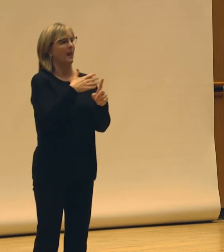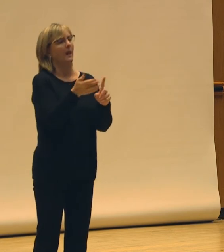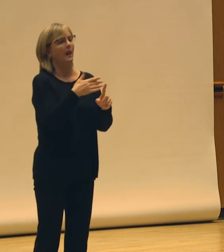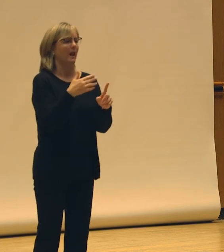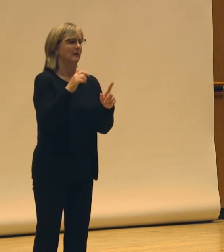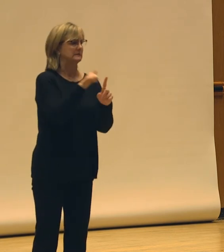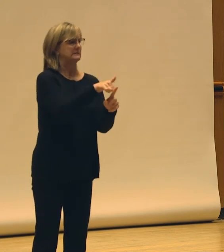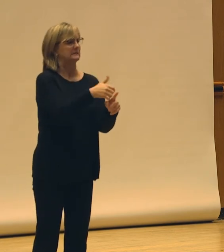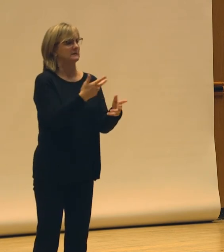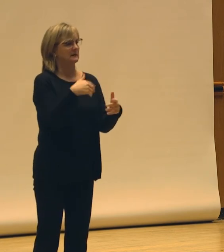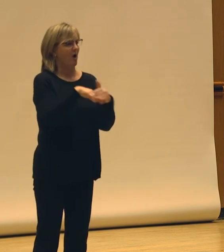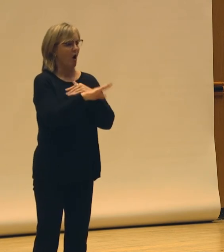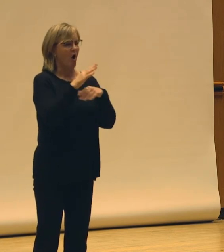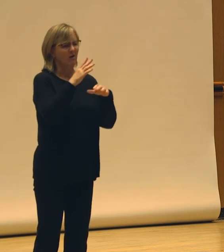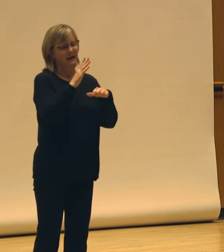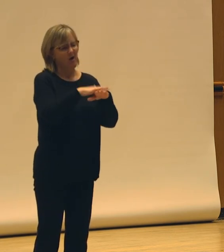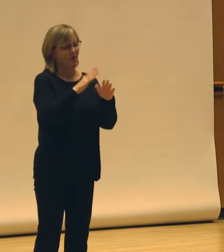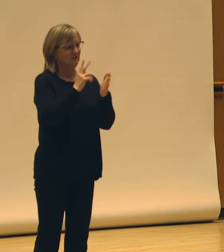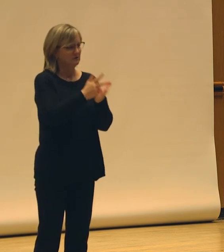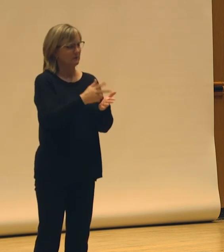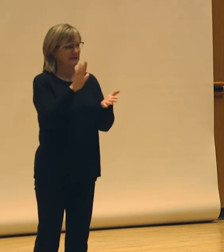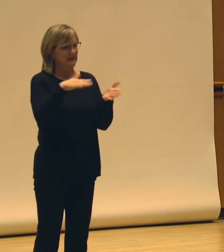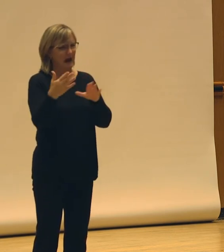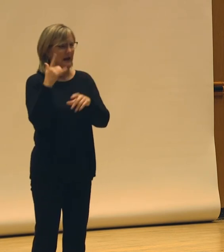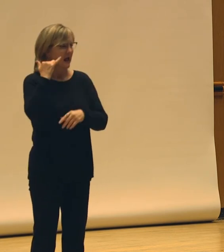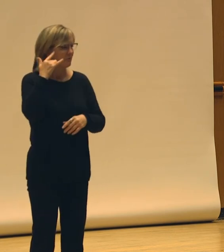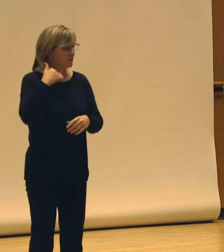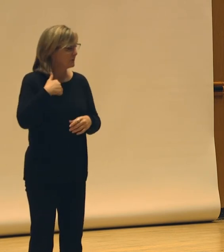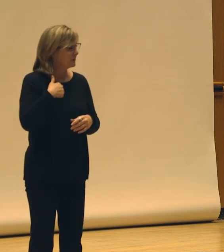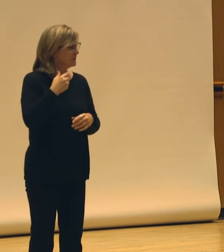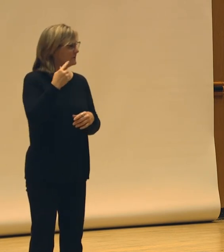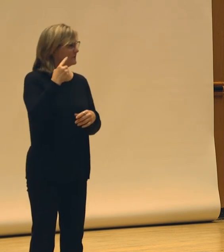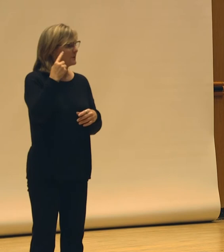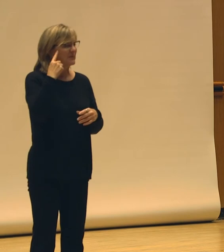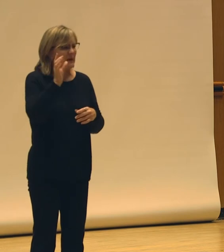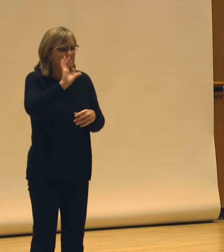the ship. He died in California. We think he was pursuing gold.